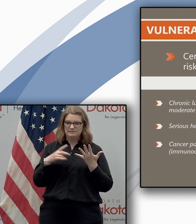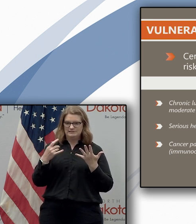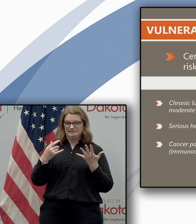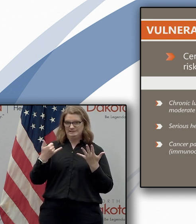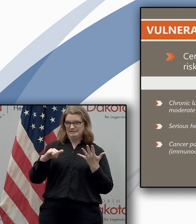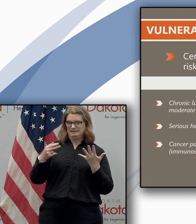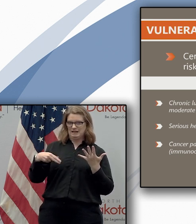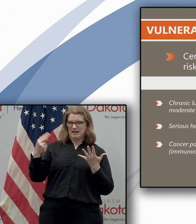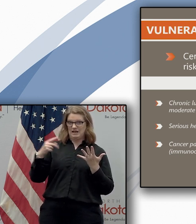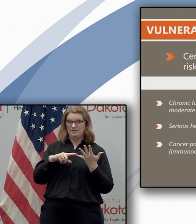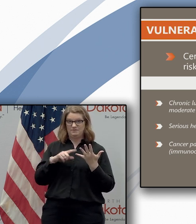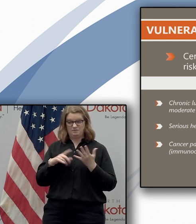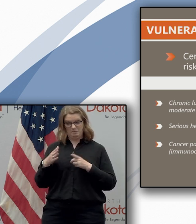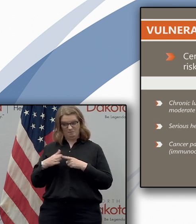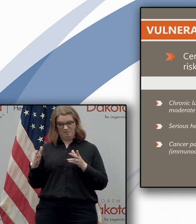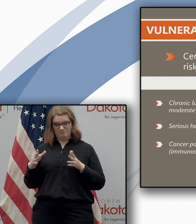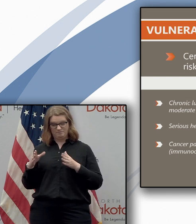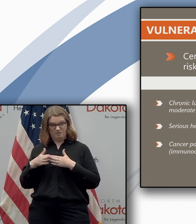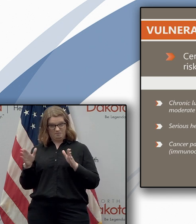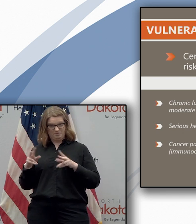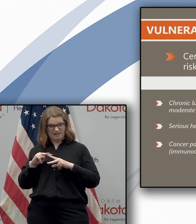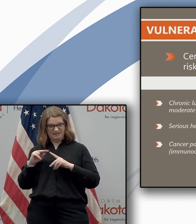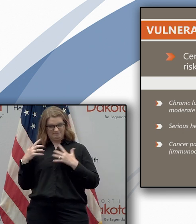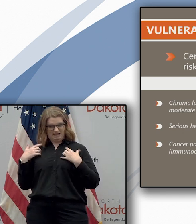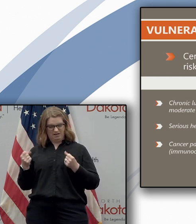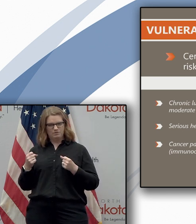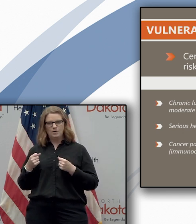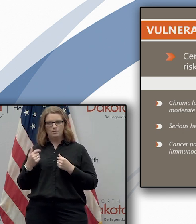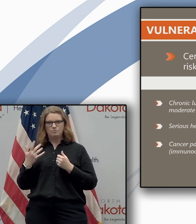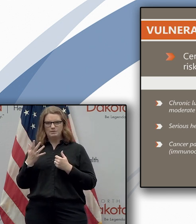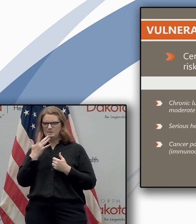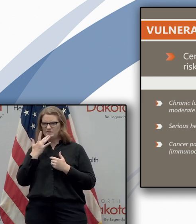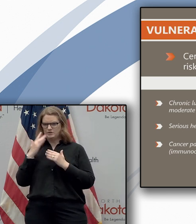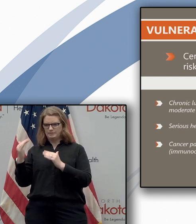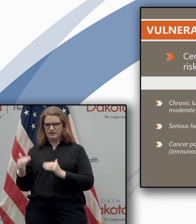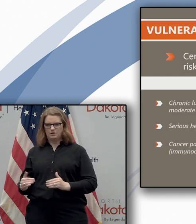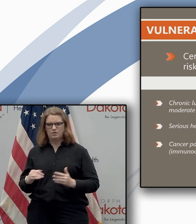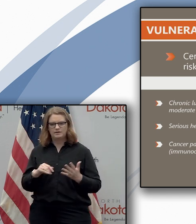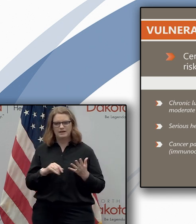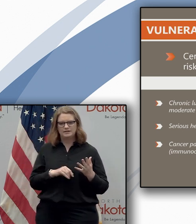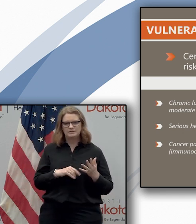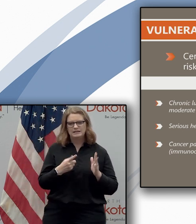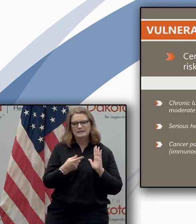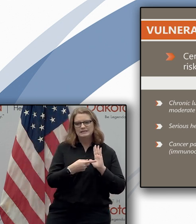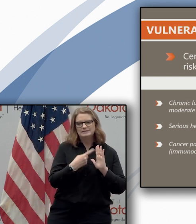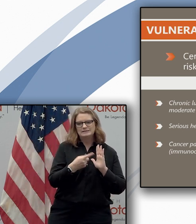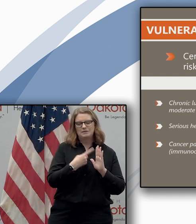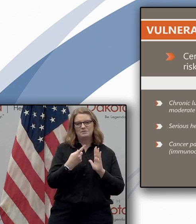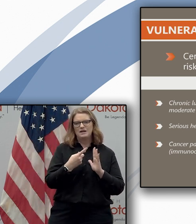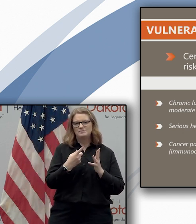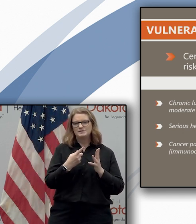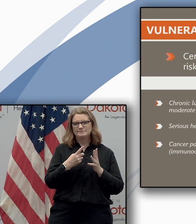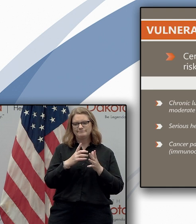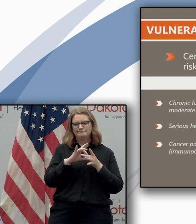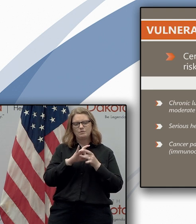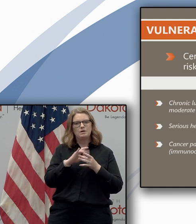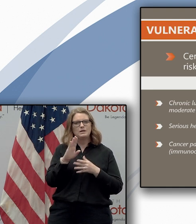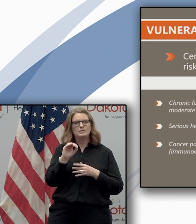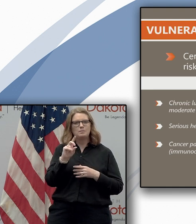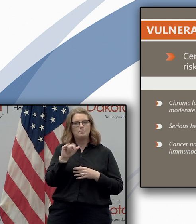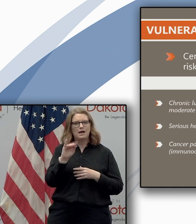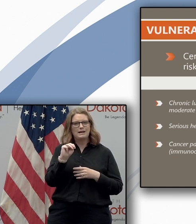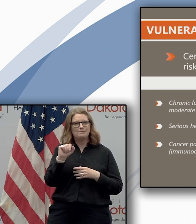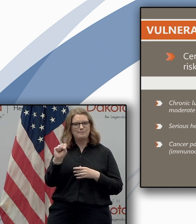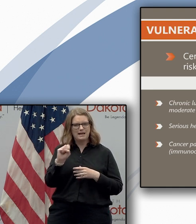be uh from a public health standpoint and then one thing which North Dakota also unfortunately sometimes tops the list based on body mass